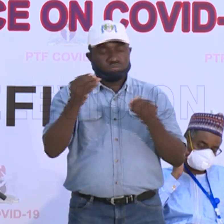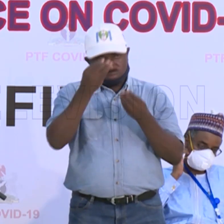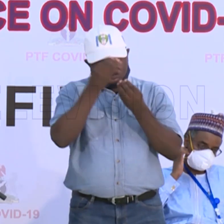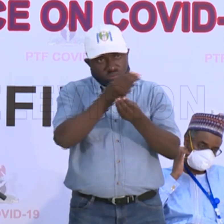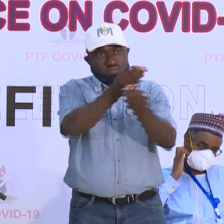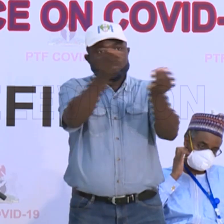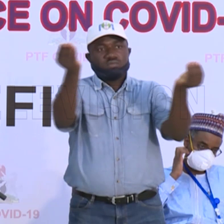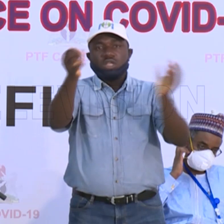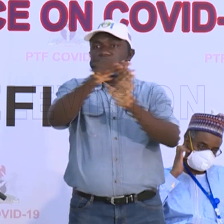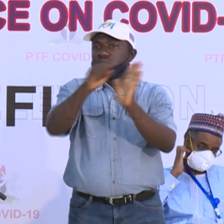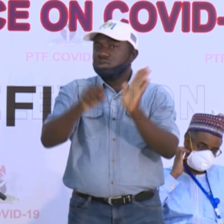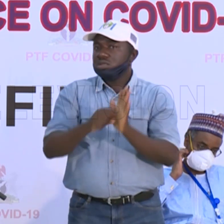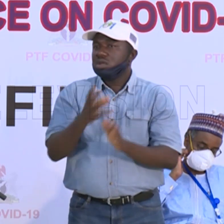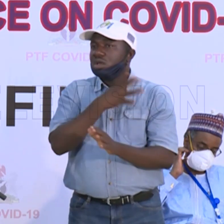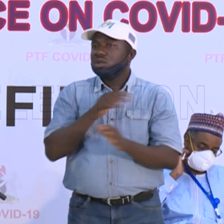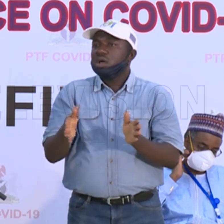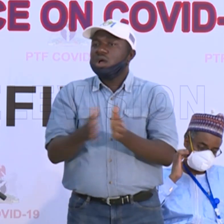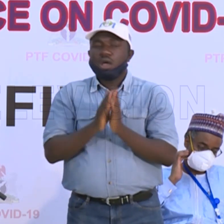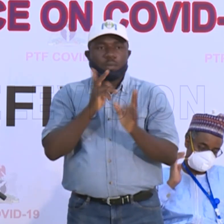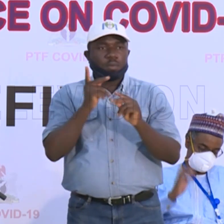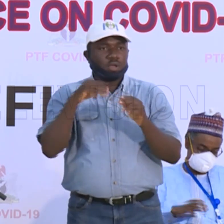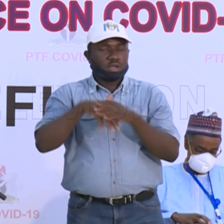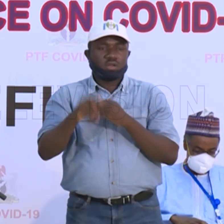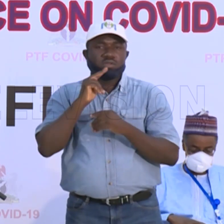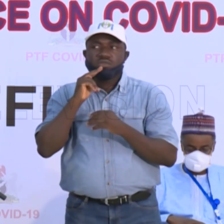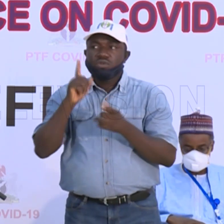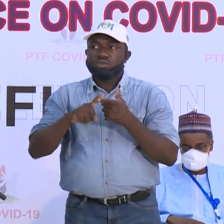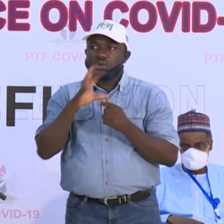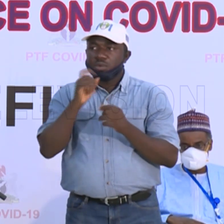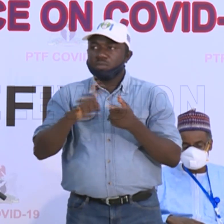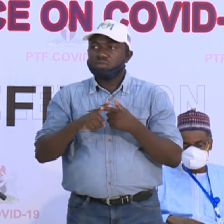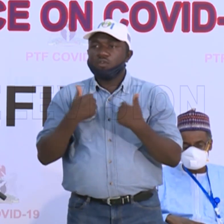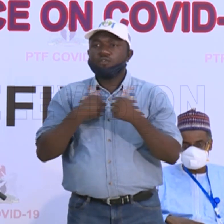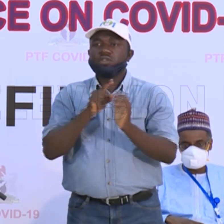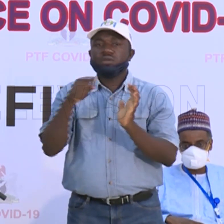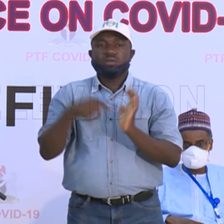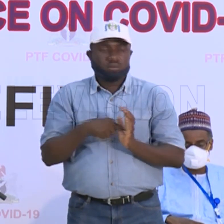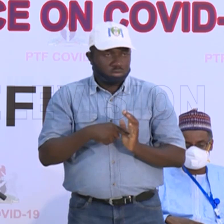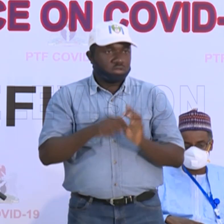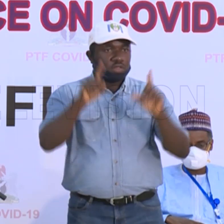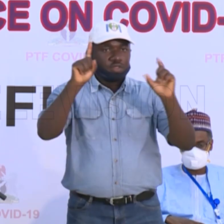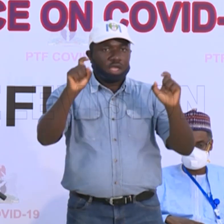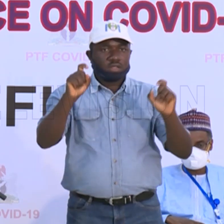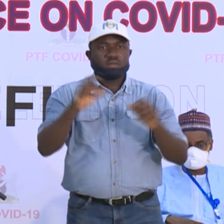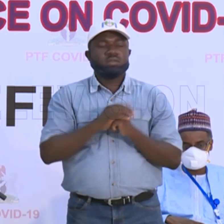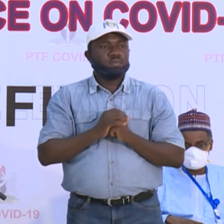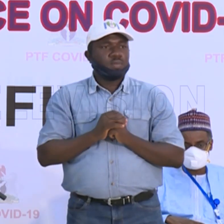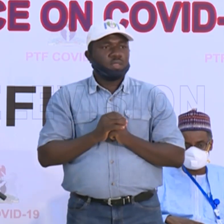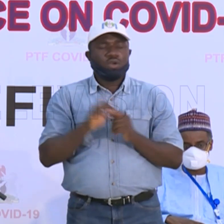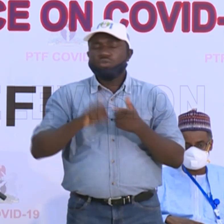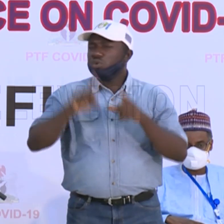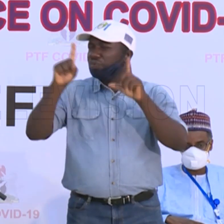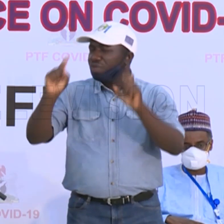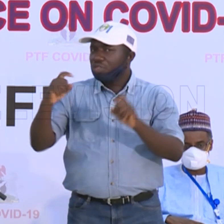and are asking our colleagues across the country to adhere to this case definition to test only those that